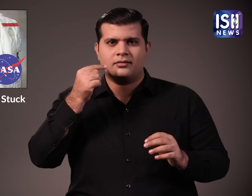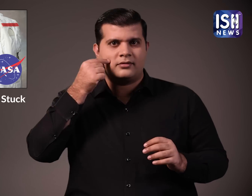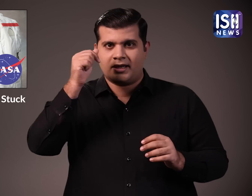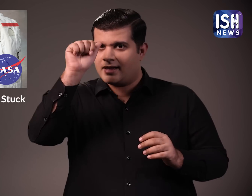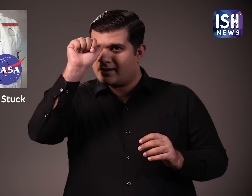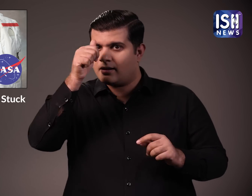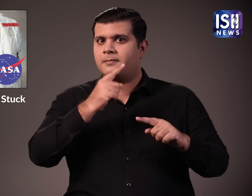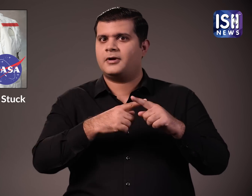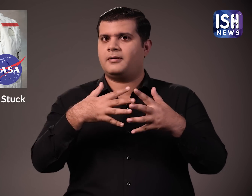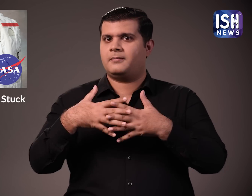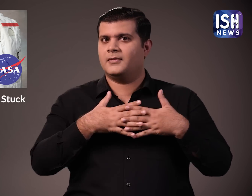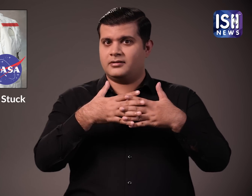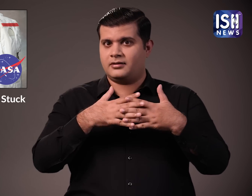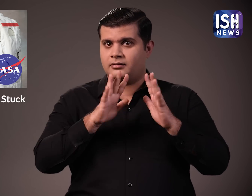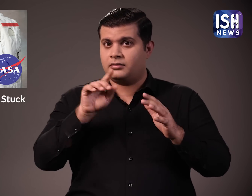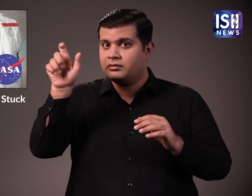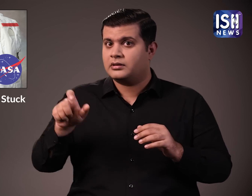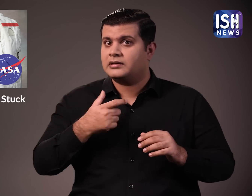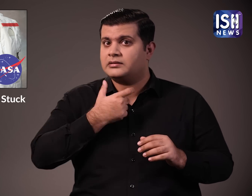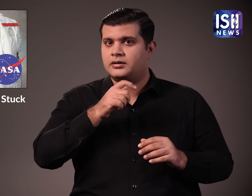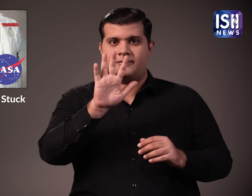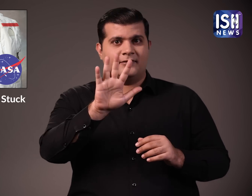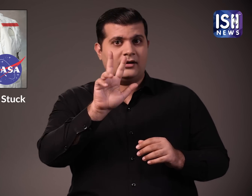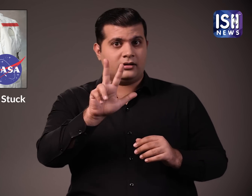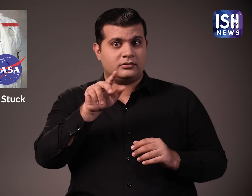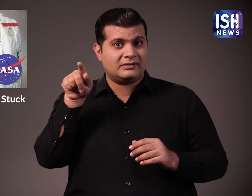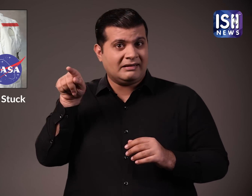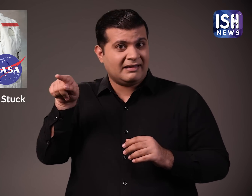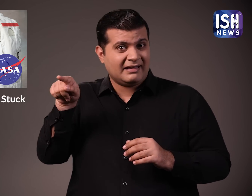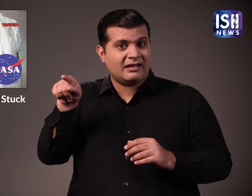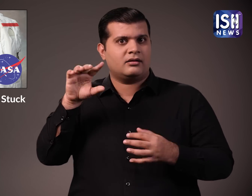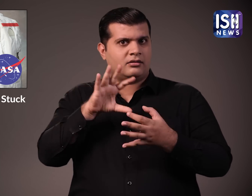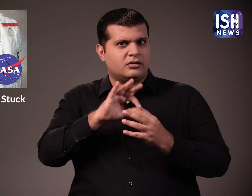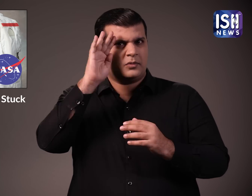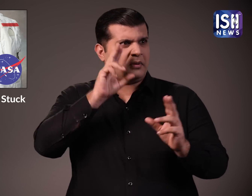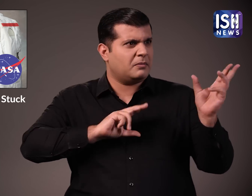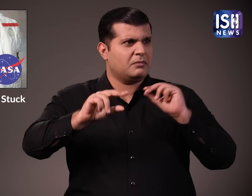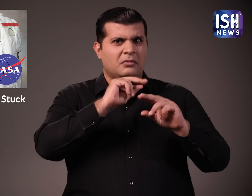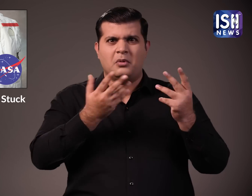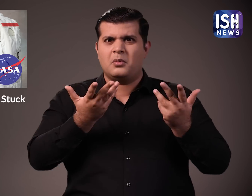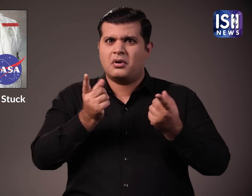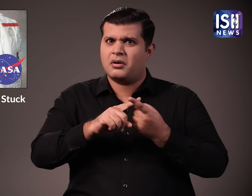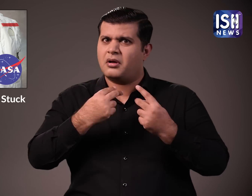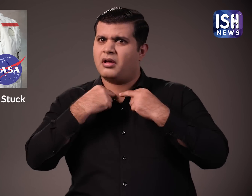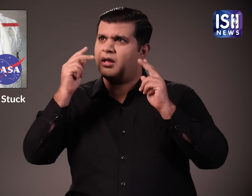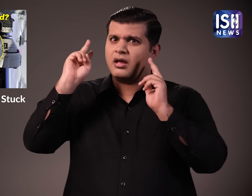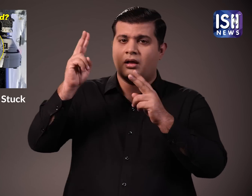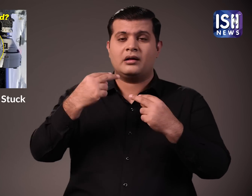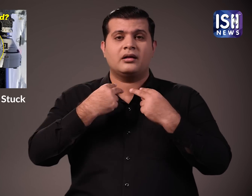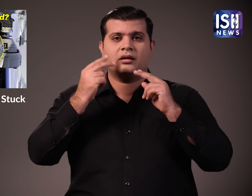Sunita Williams is of Indian origin and is an American. She is 58 years old. And there are news reports of her being stuck in